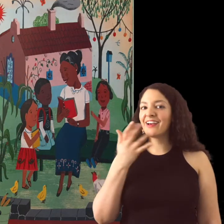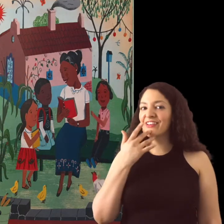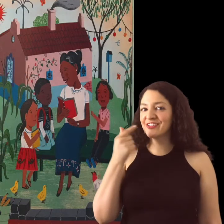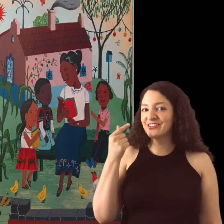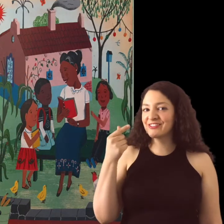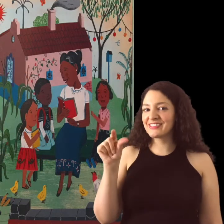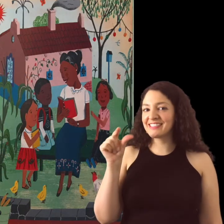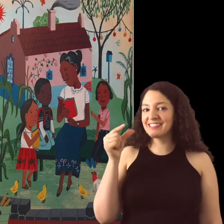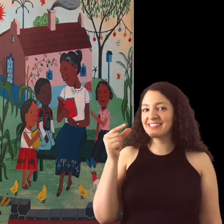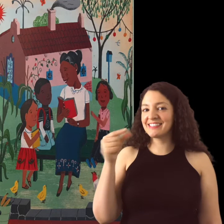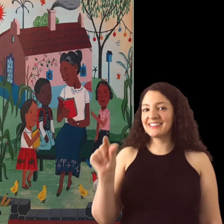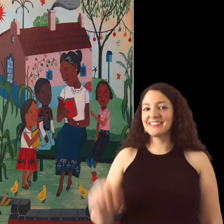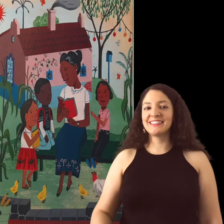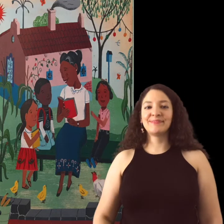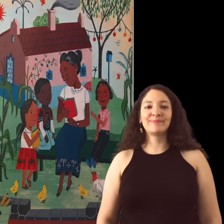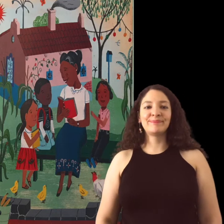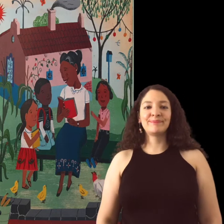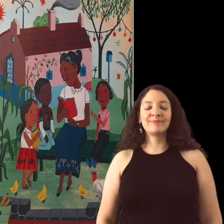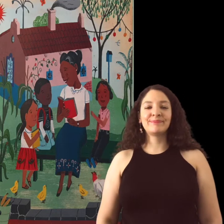verde verde green